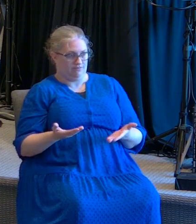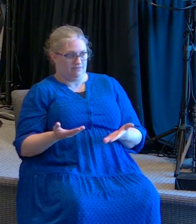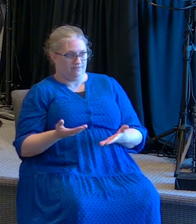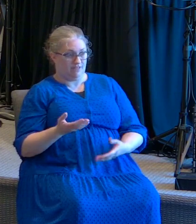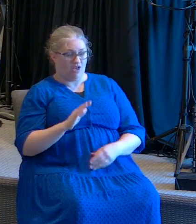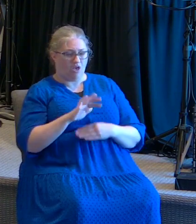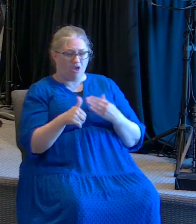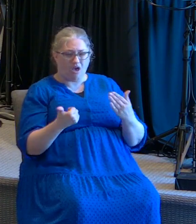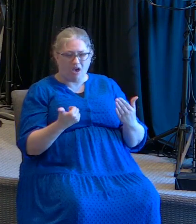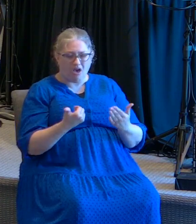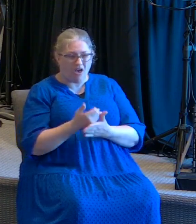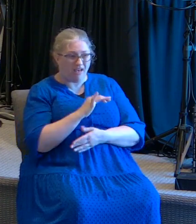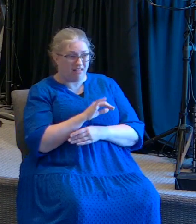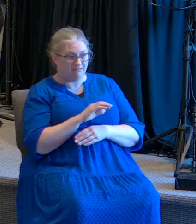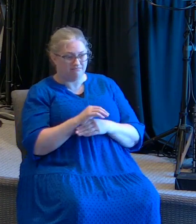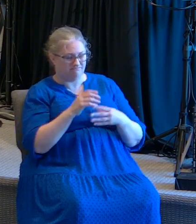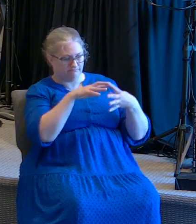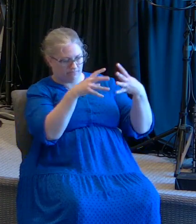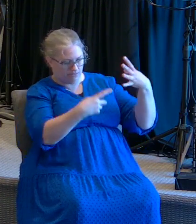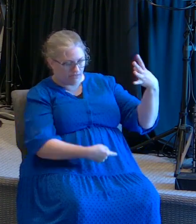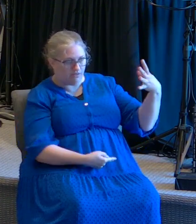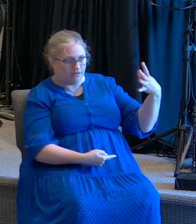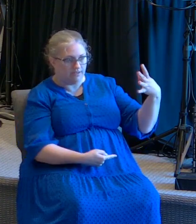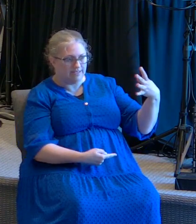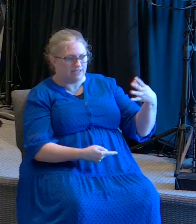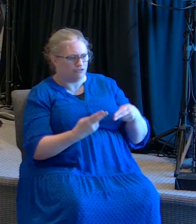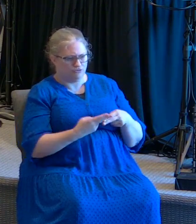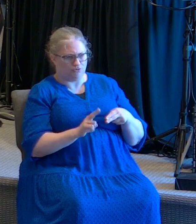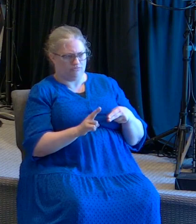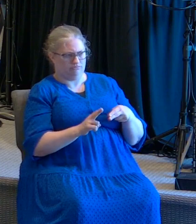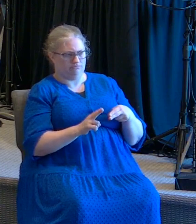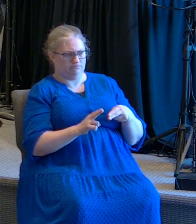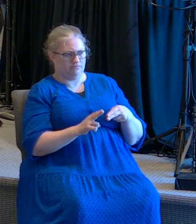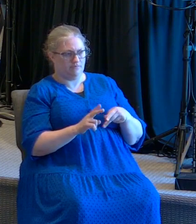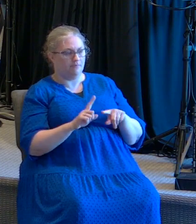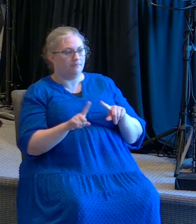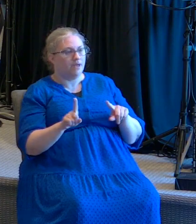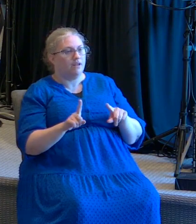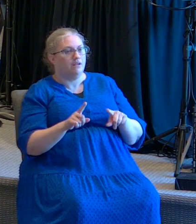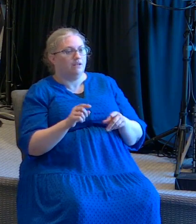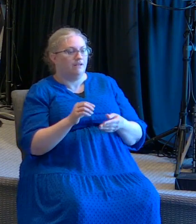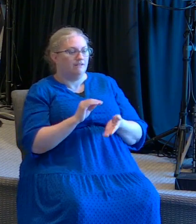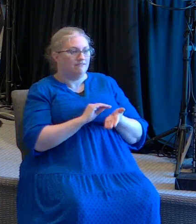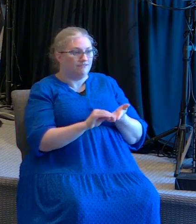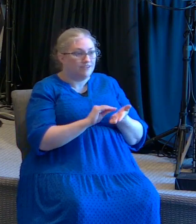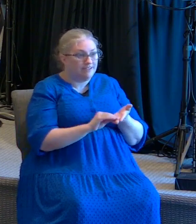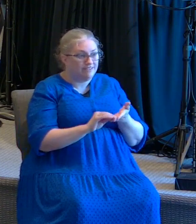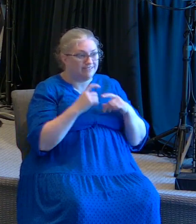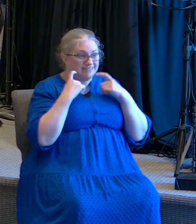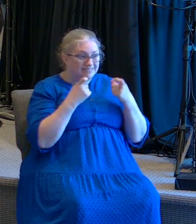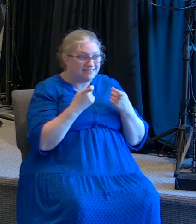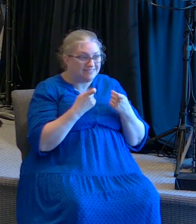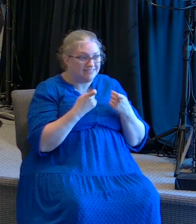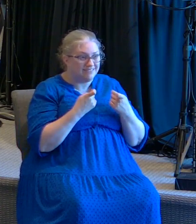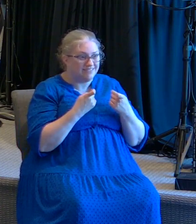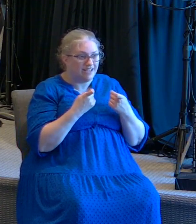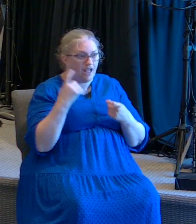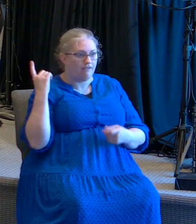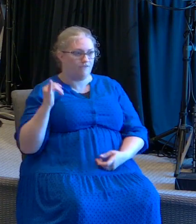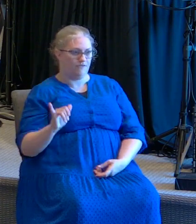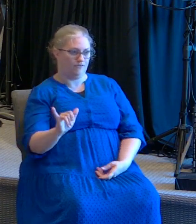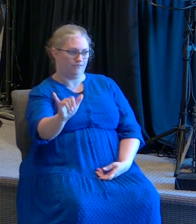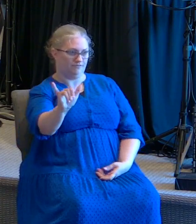temporary. Pero eso es algo temporario. Yet forgiveness of sins can be eternal. Pero el perdón de